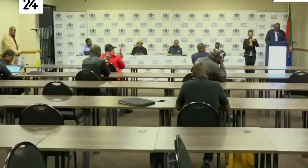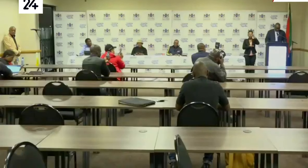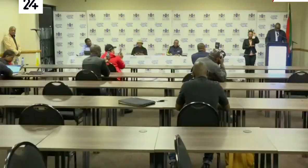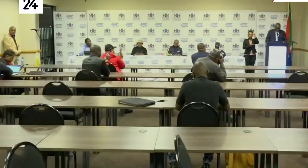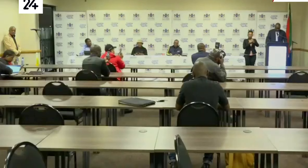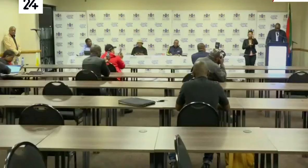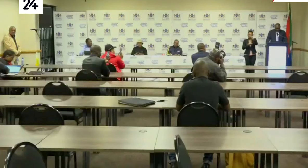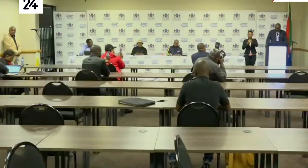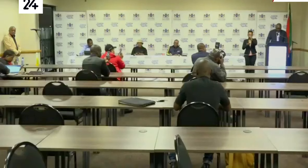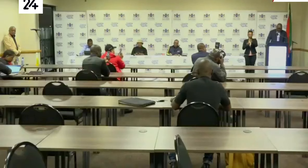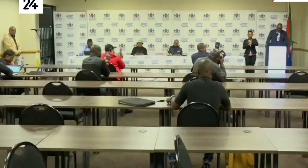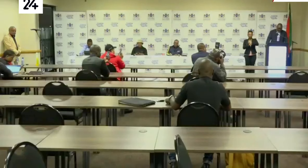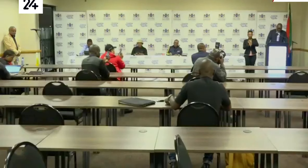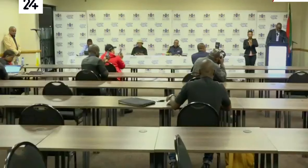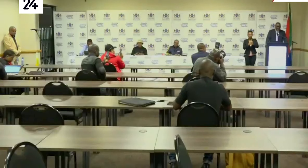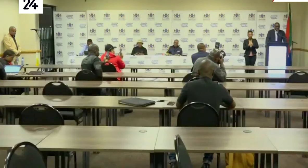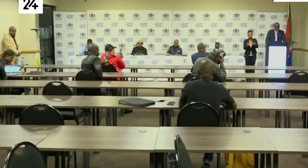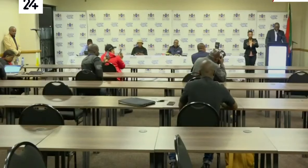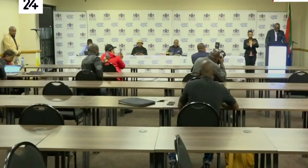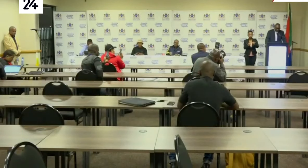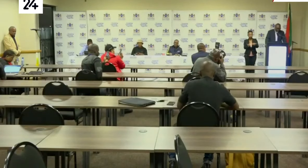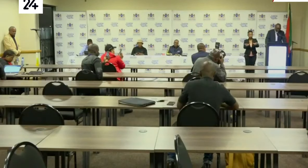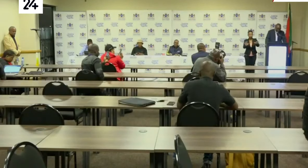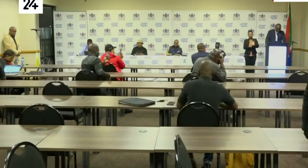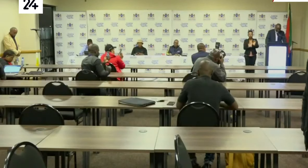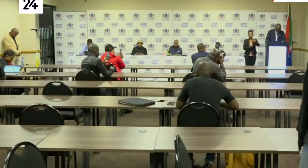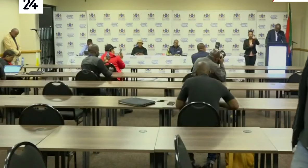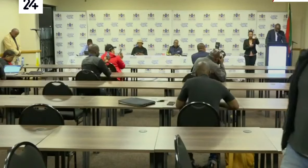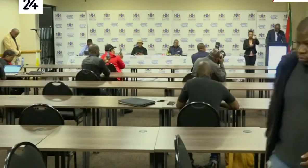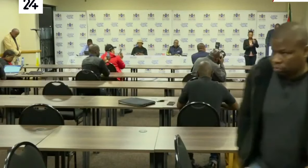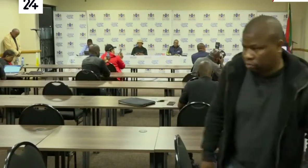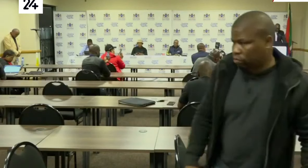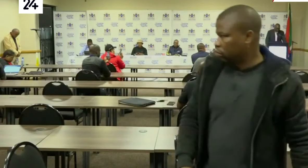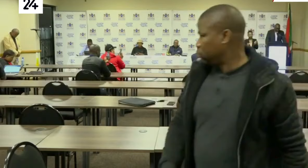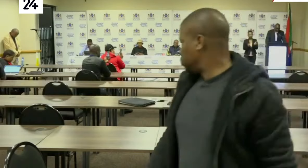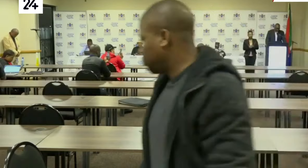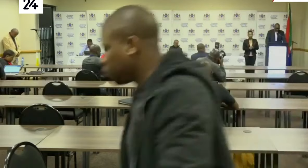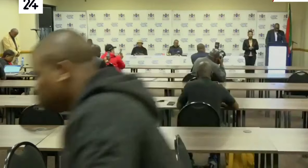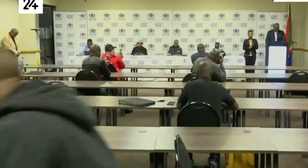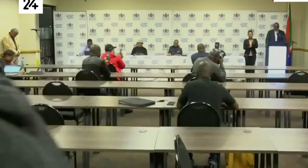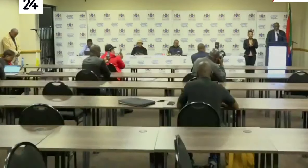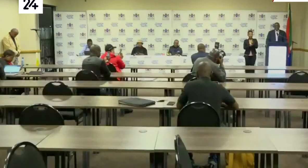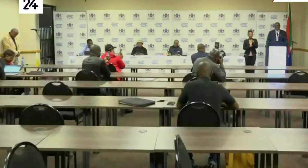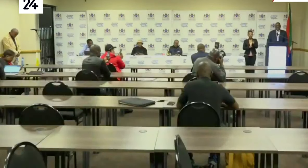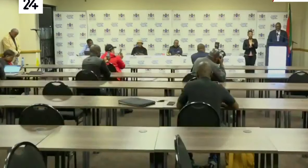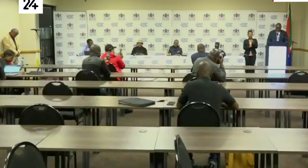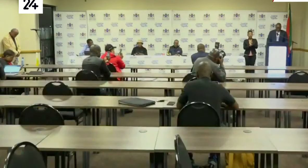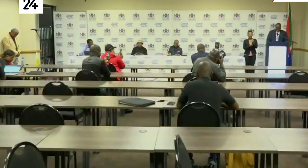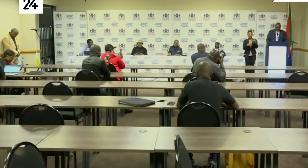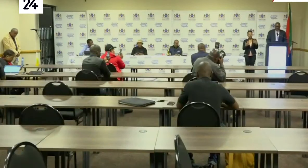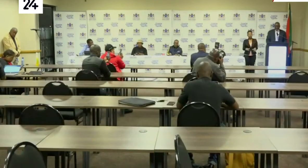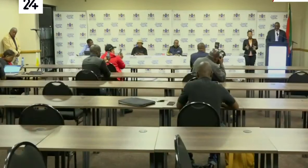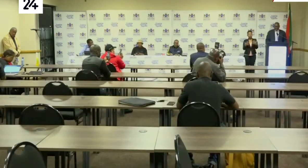of COVID-19 across our nation. Gautam province remains the